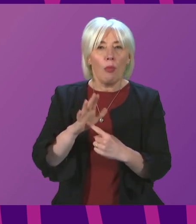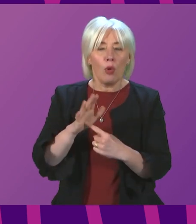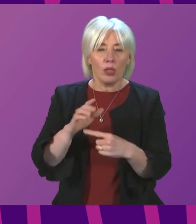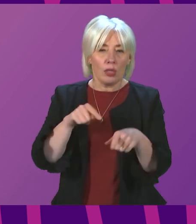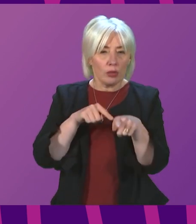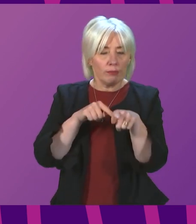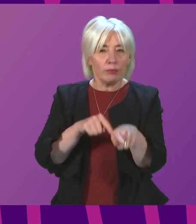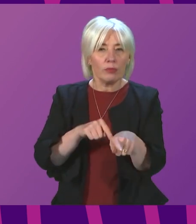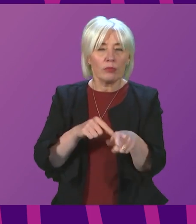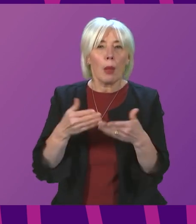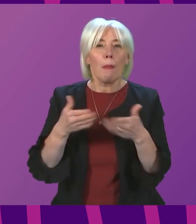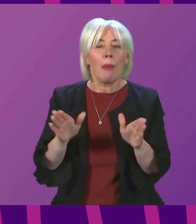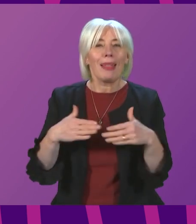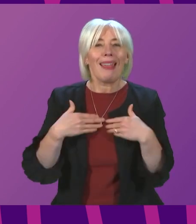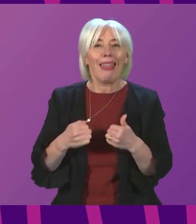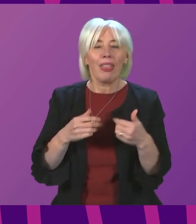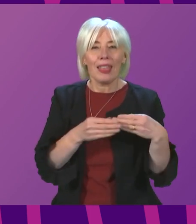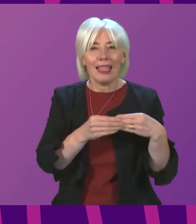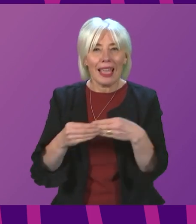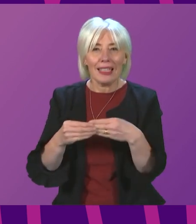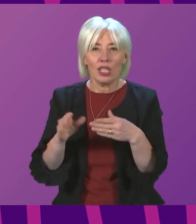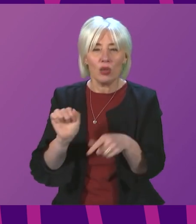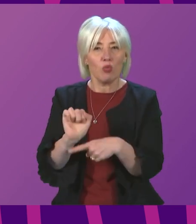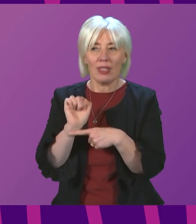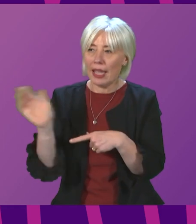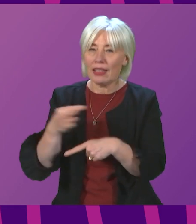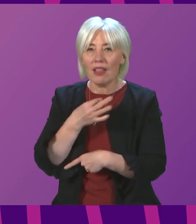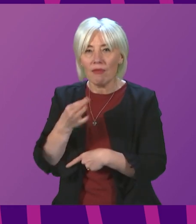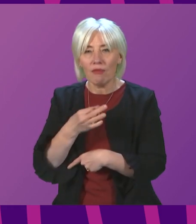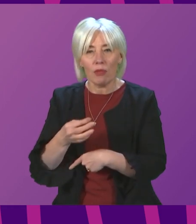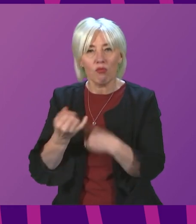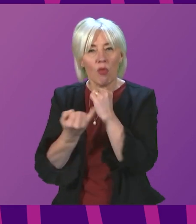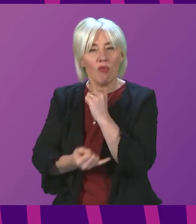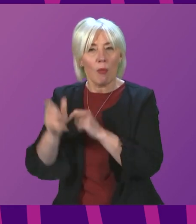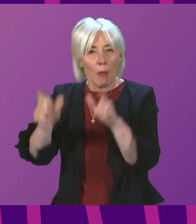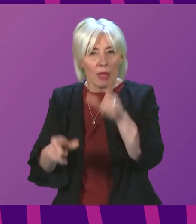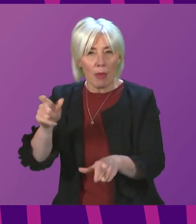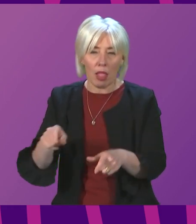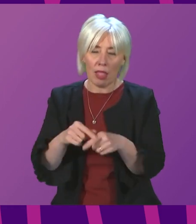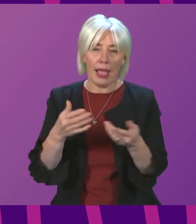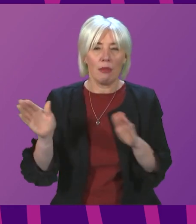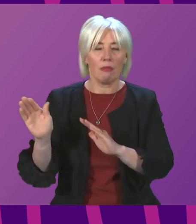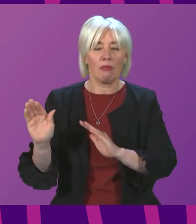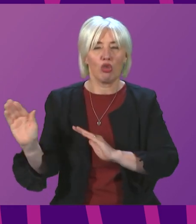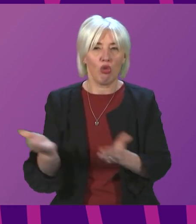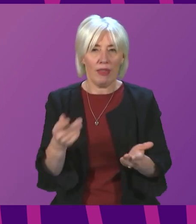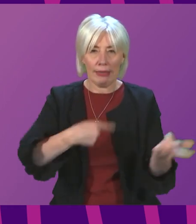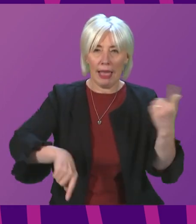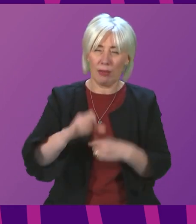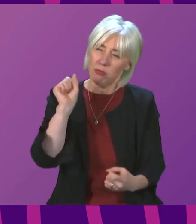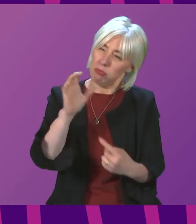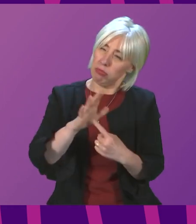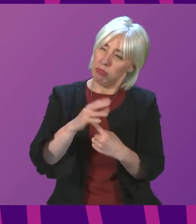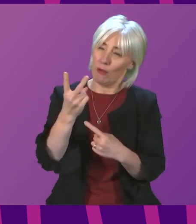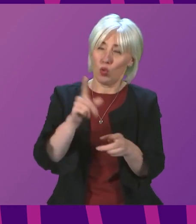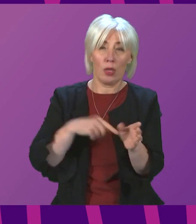public health guidance to safeguard the most vulnerable in society and to protect our public services has been paramount for the last two years. In that